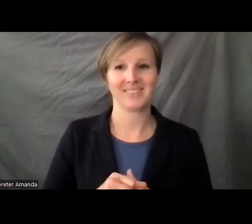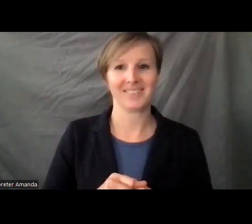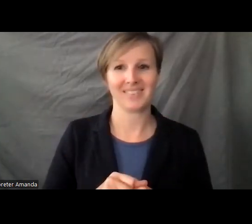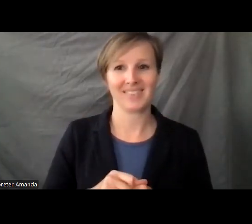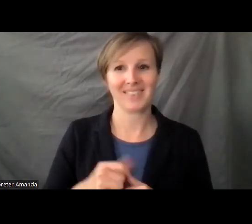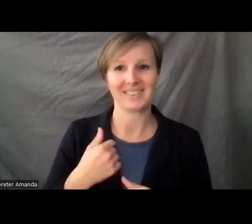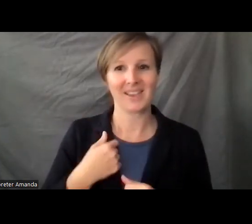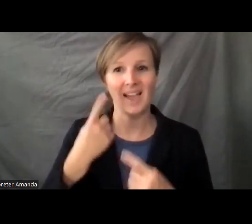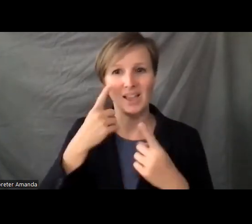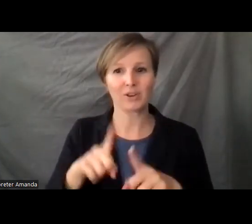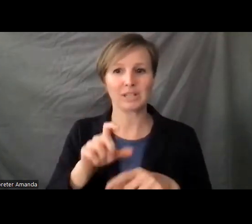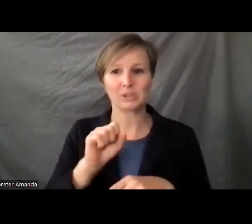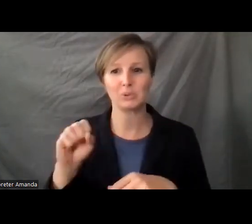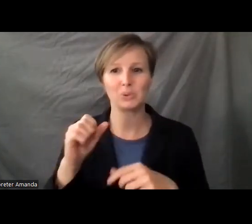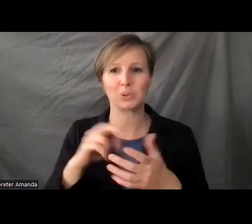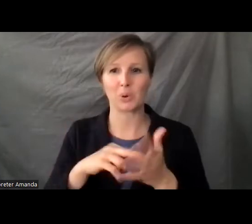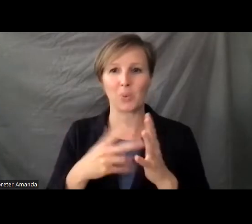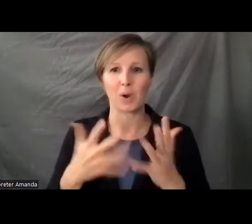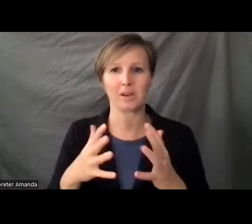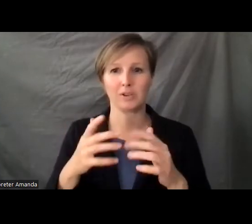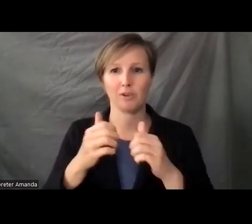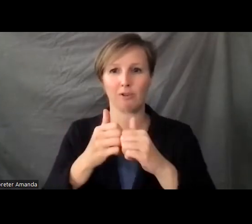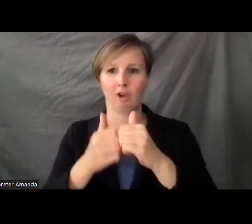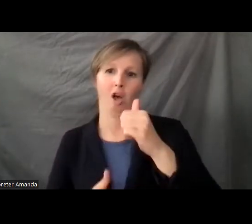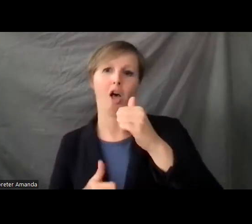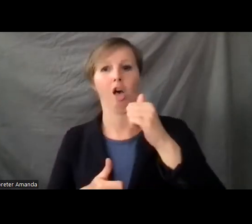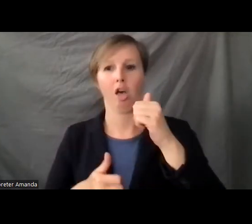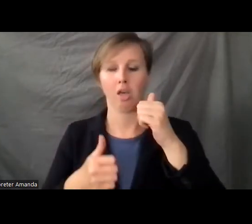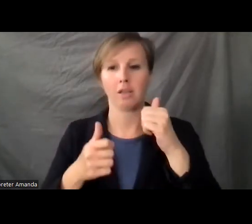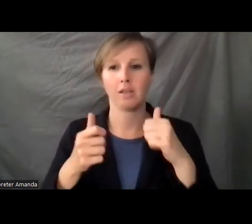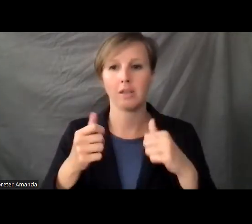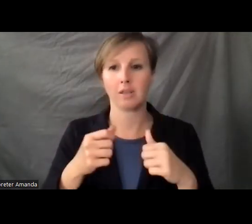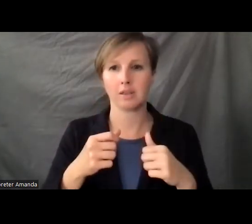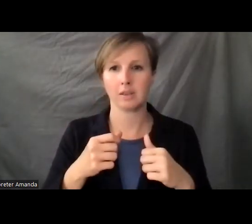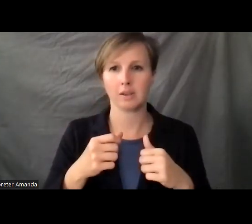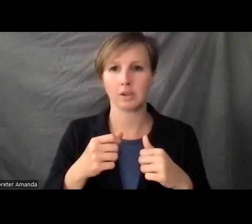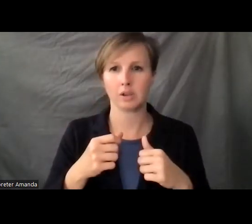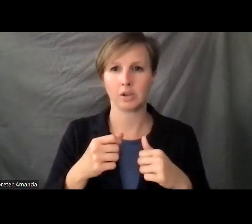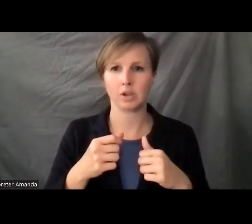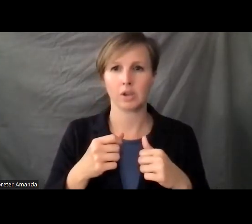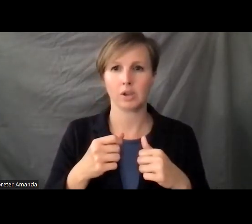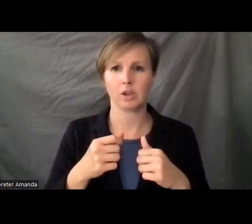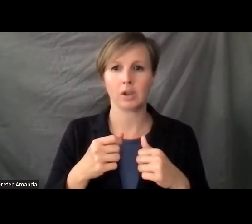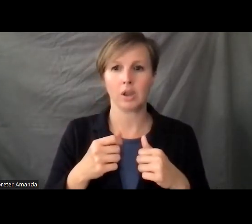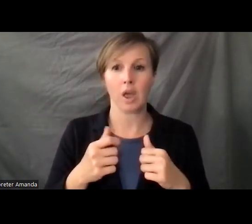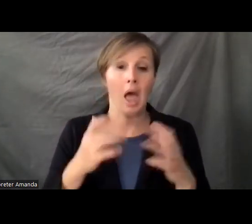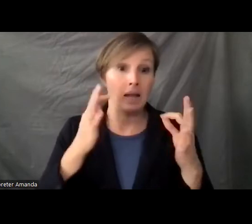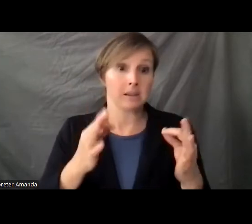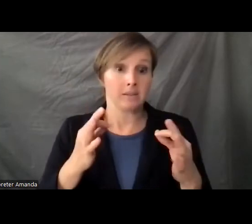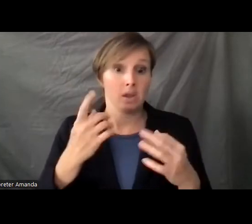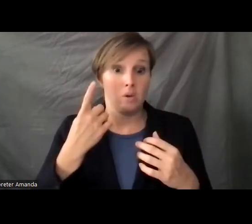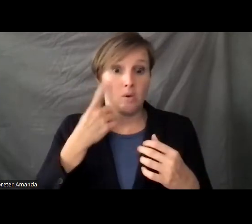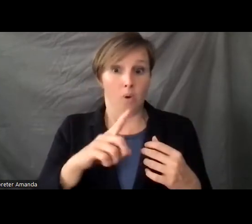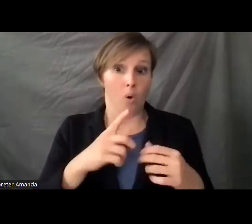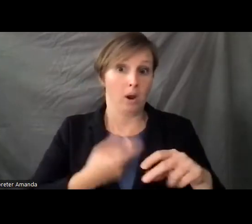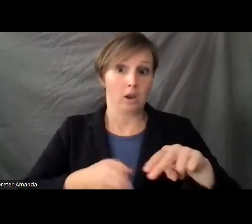ensure that we don't fall beneath the net. So to that end, there should be, I'm definitely all for increasing